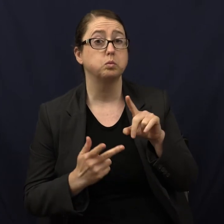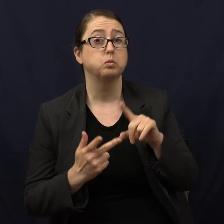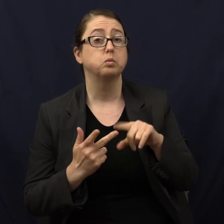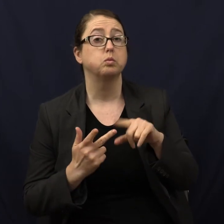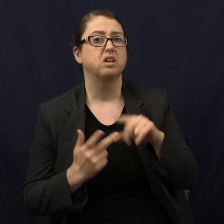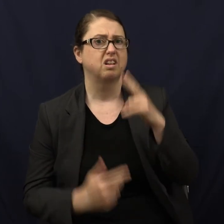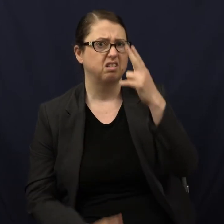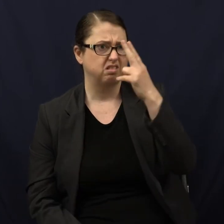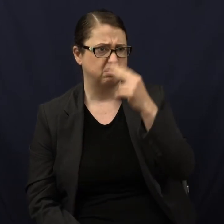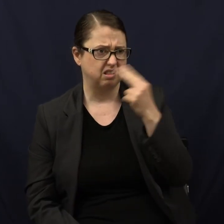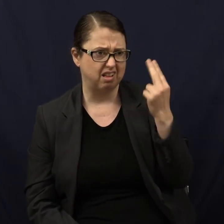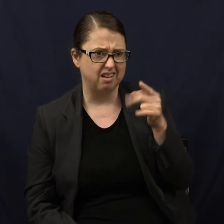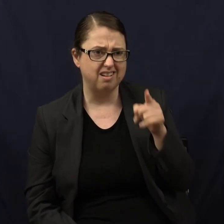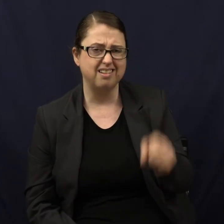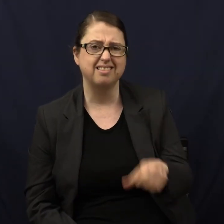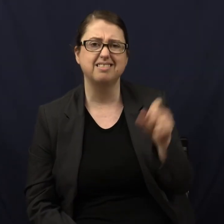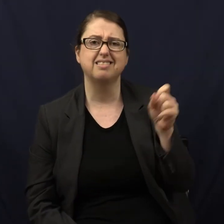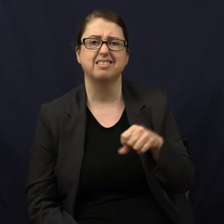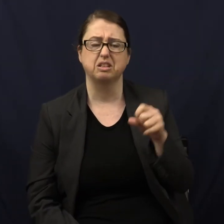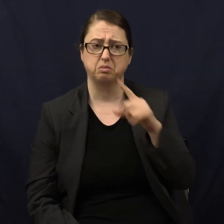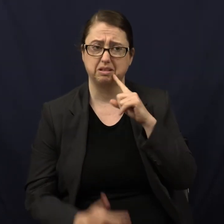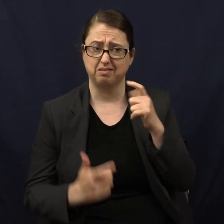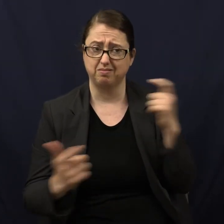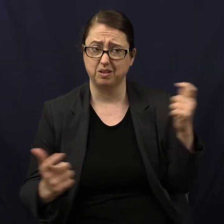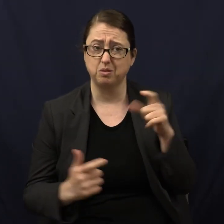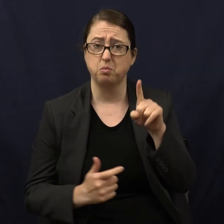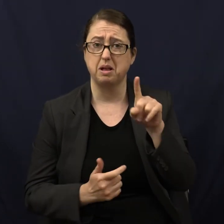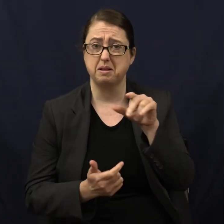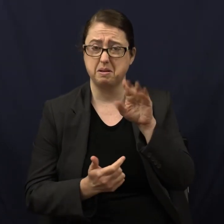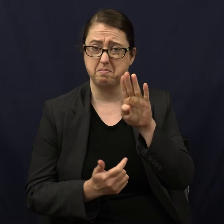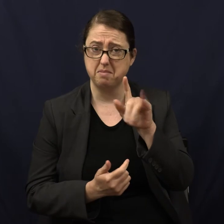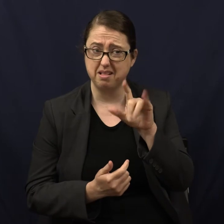Catholicism is gigantic. Absolutely more than a billion. Anything else?